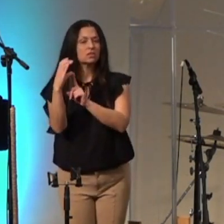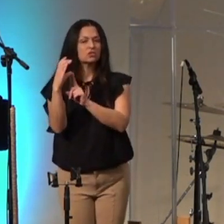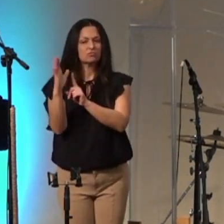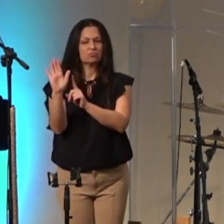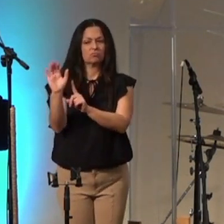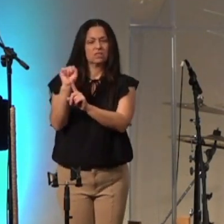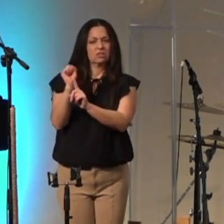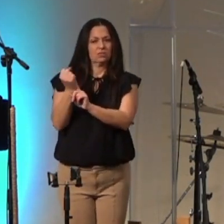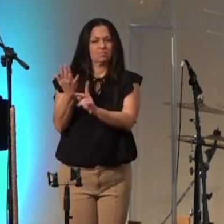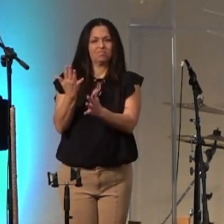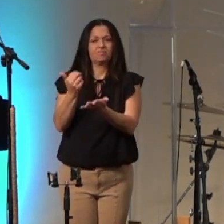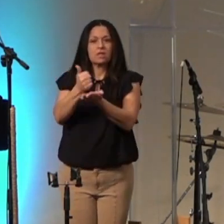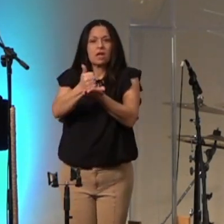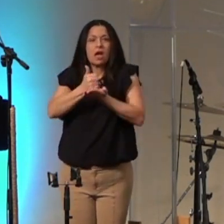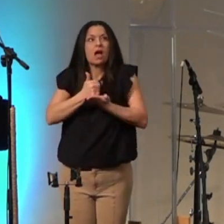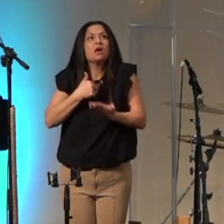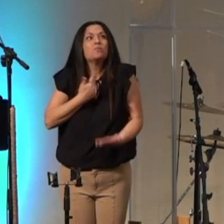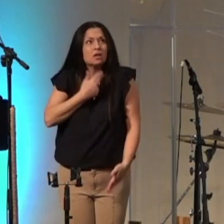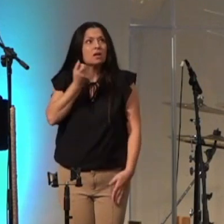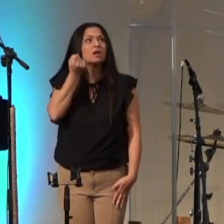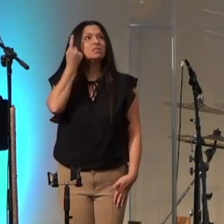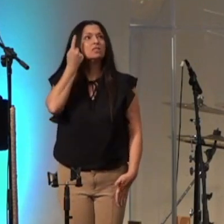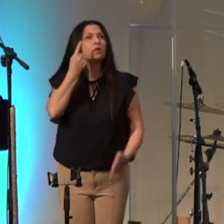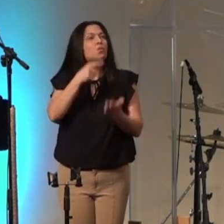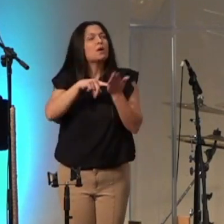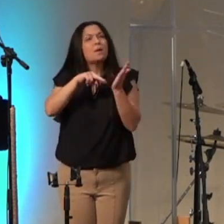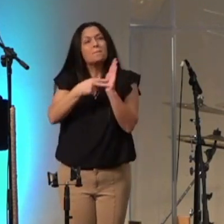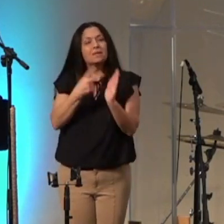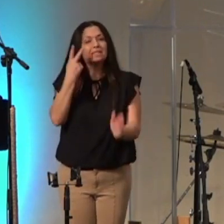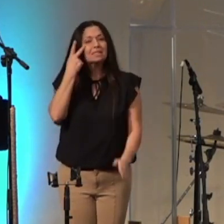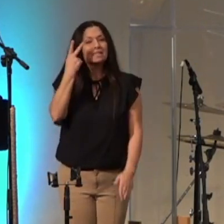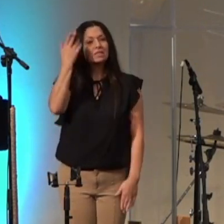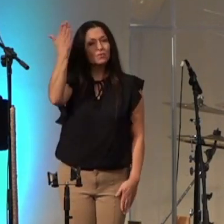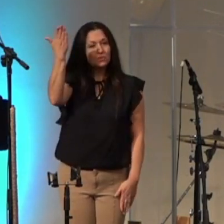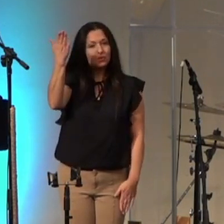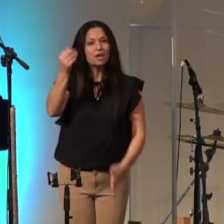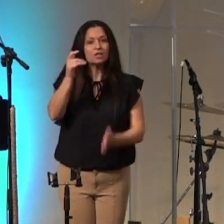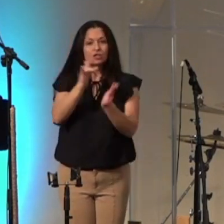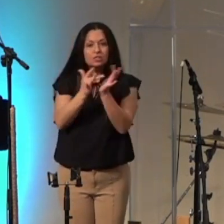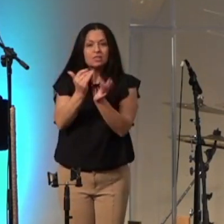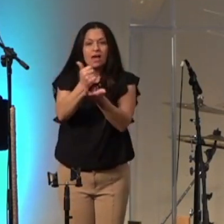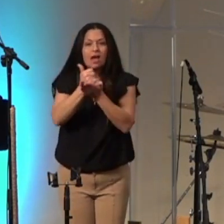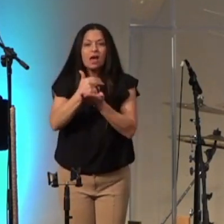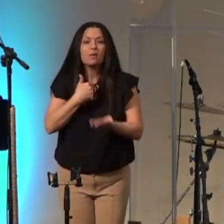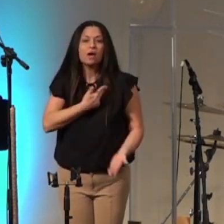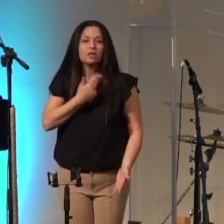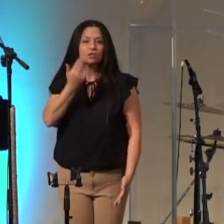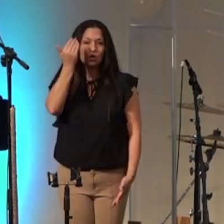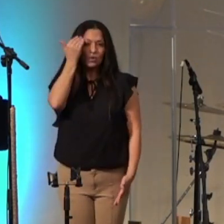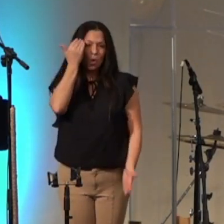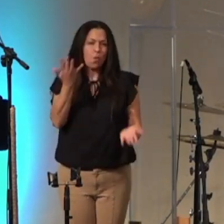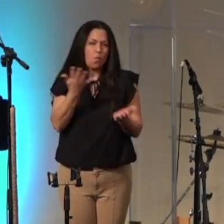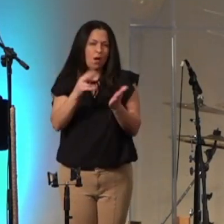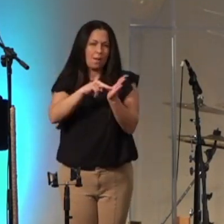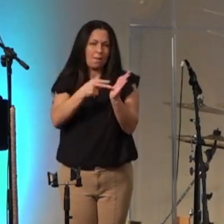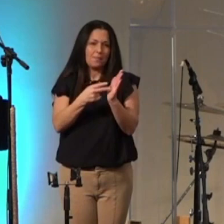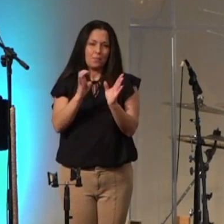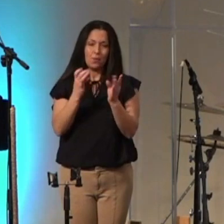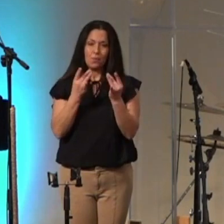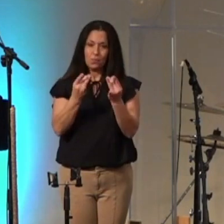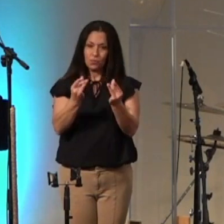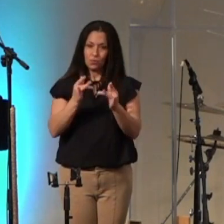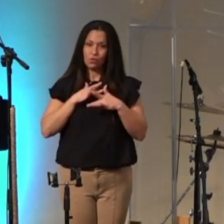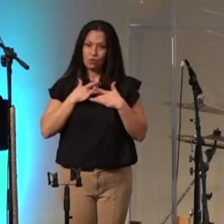understand what it means to see you and jesus help us to know what it means to be pure in heart amen